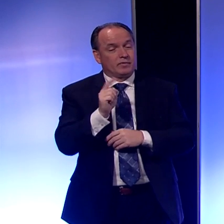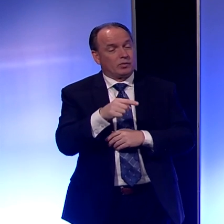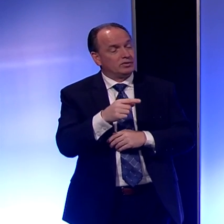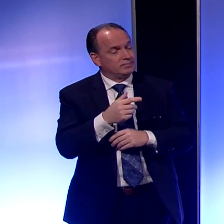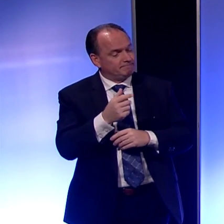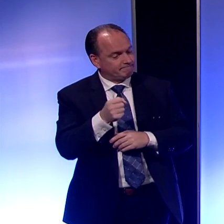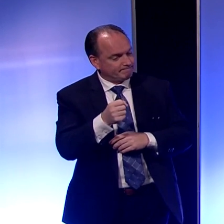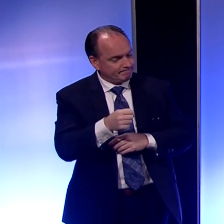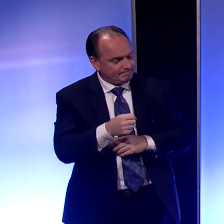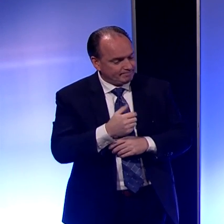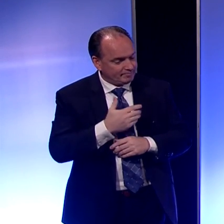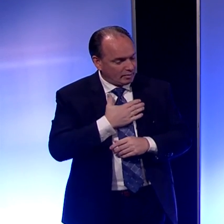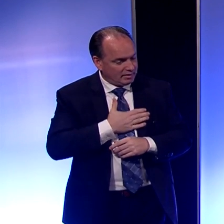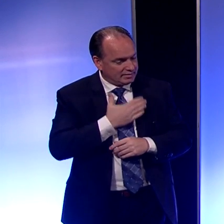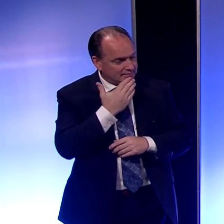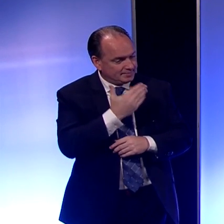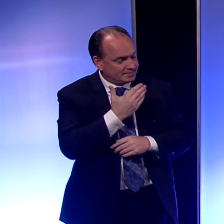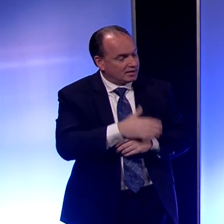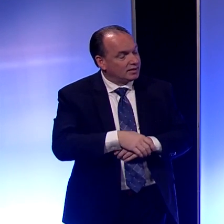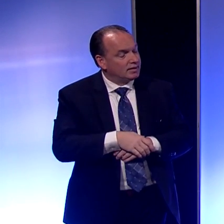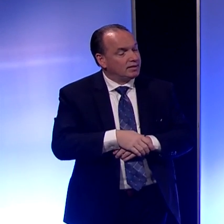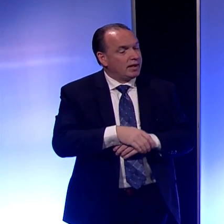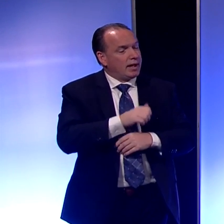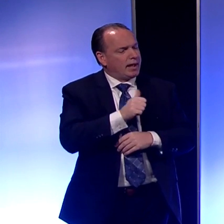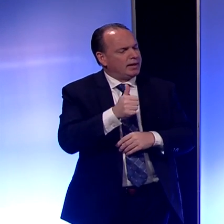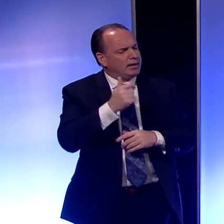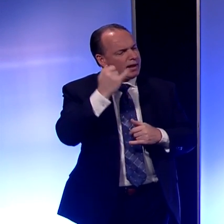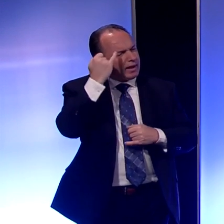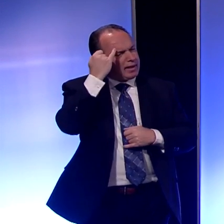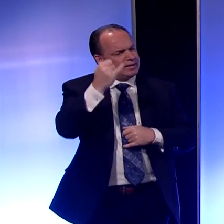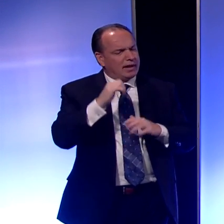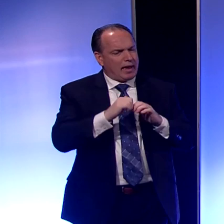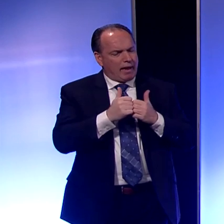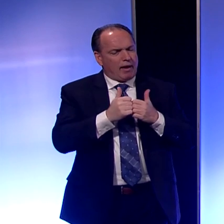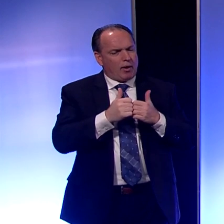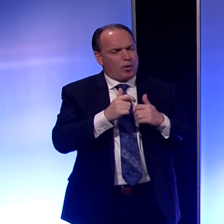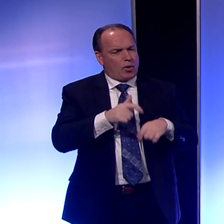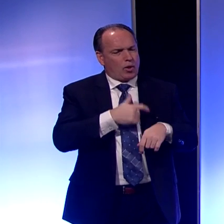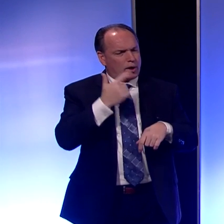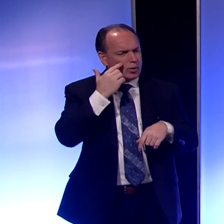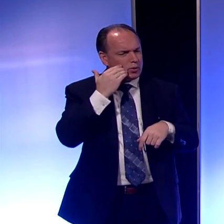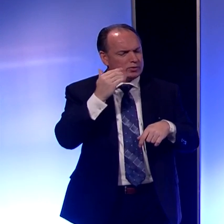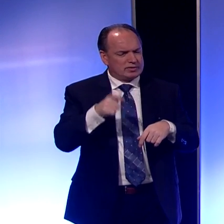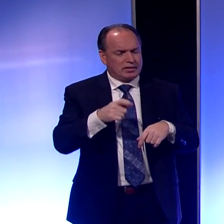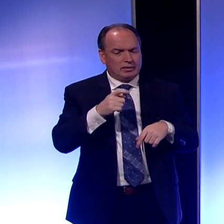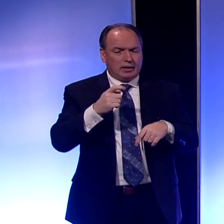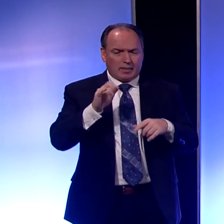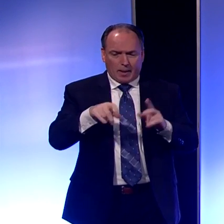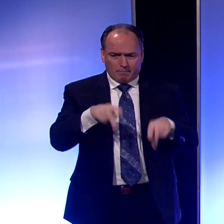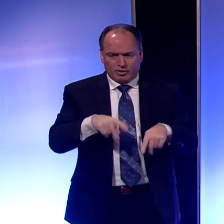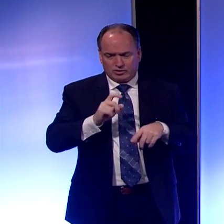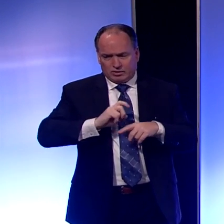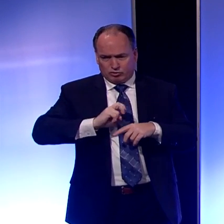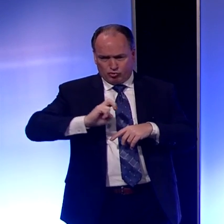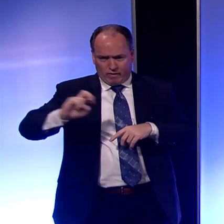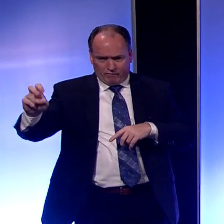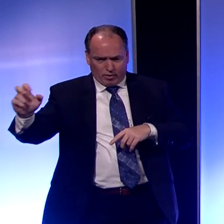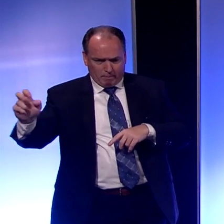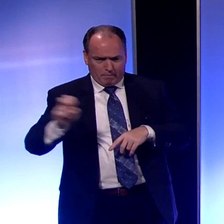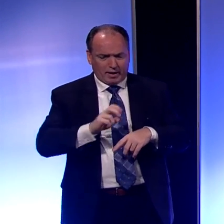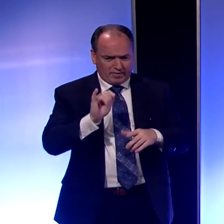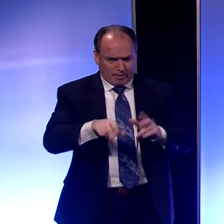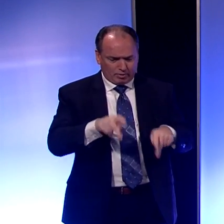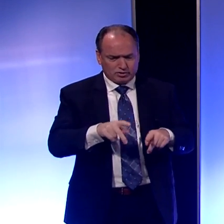Yes, please, if I may. Any clue how long this person was back? I know you said the travel was fairly recent, but was he or she quarantined right away?